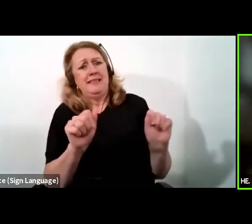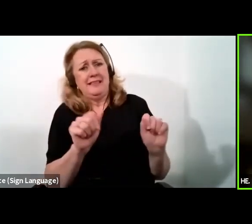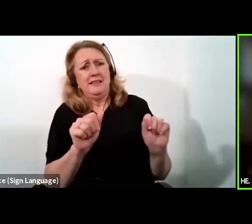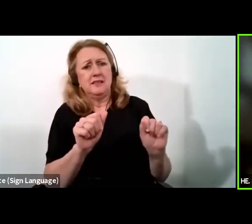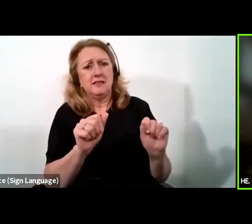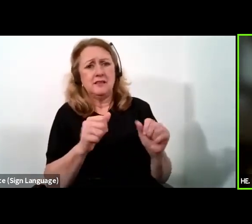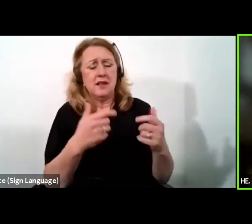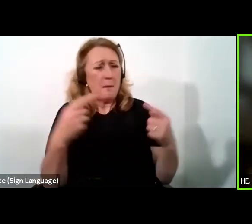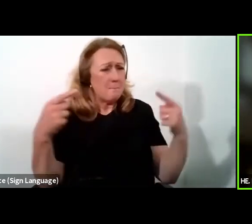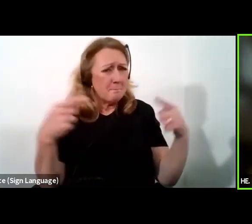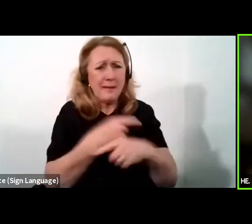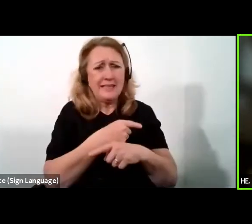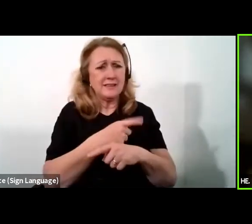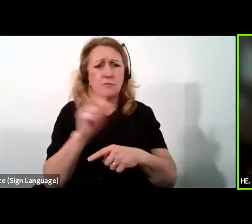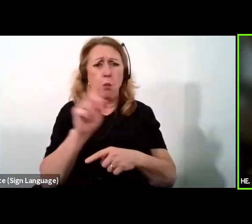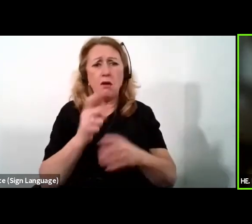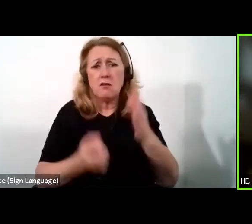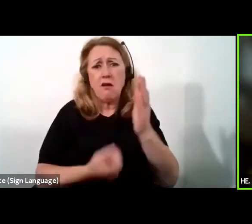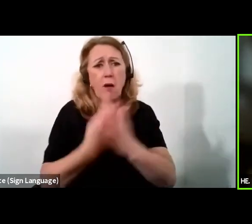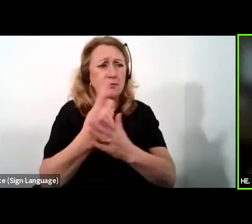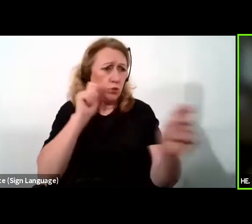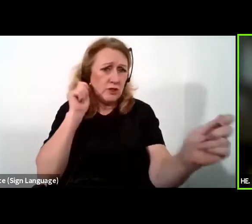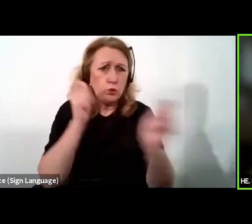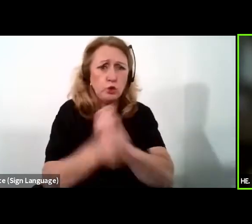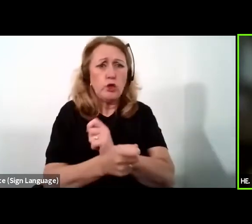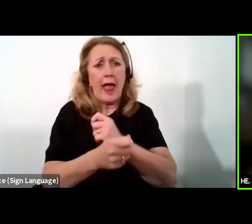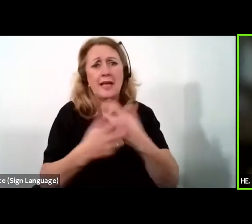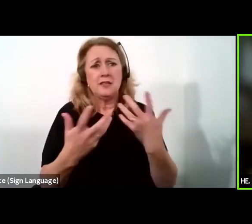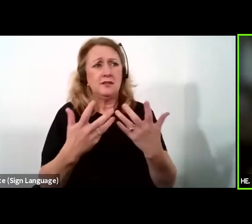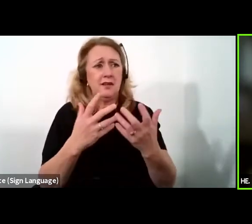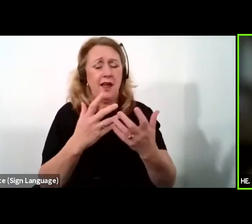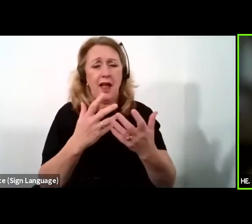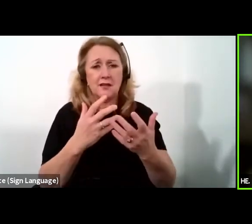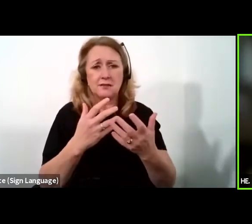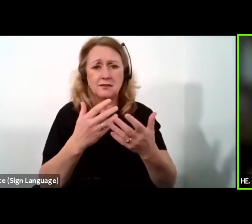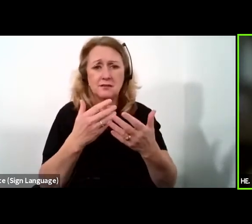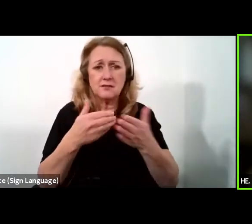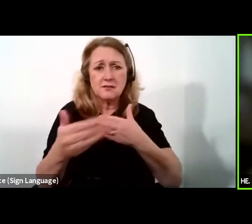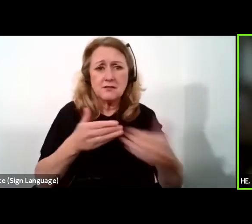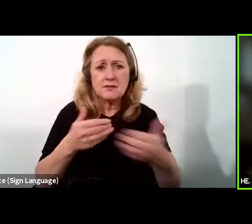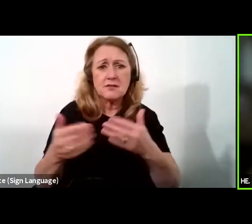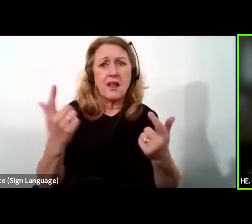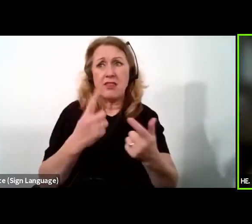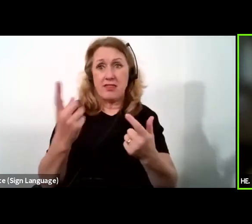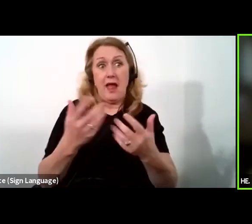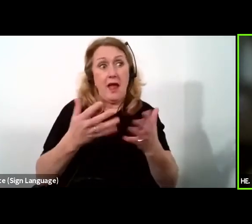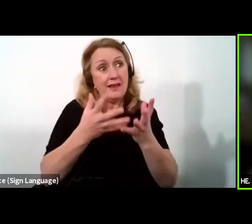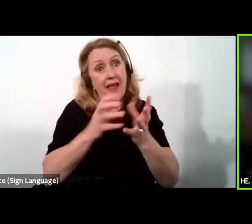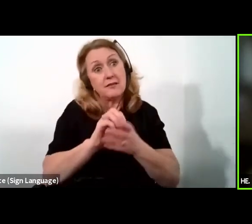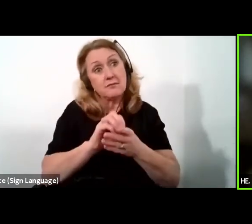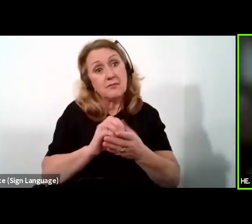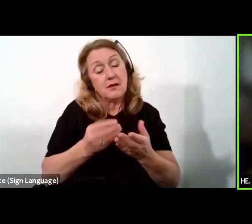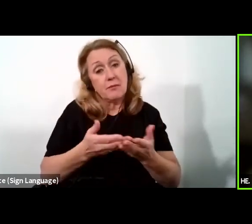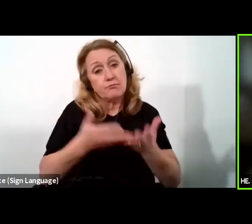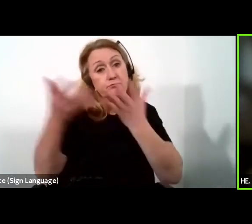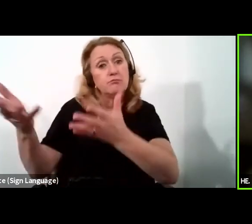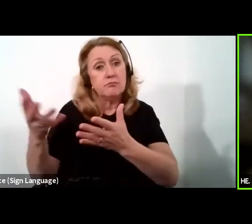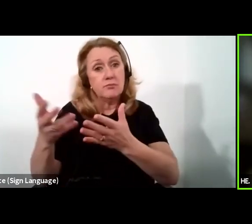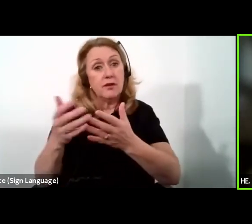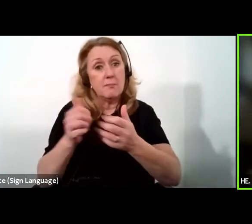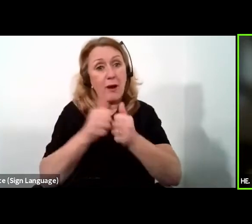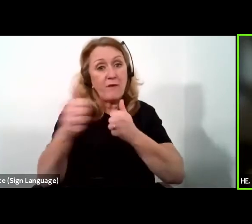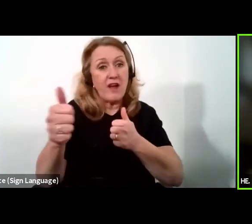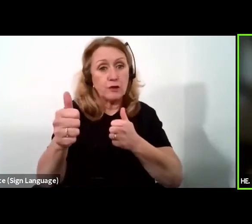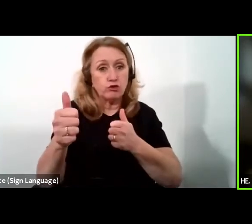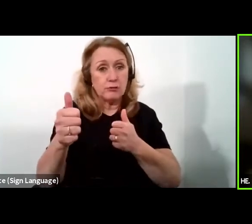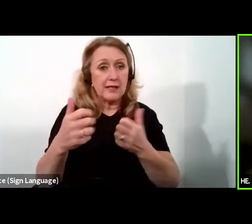missed opportunity for economic transformation characterized by the expansion of manufacturing output in a context